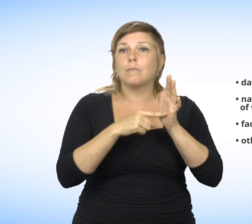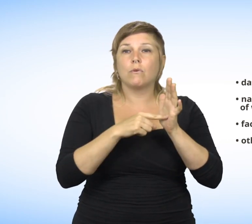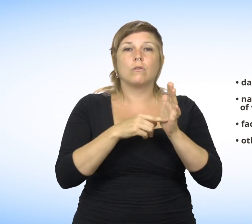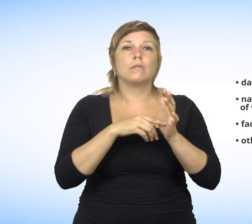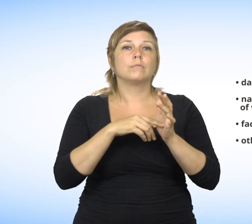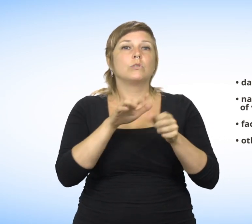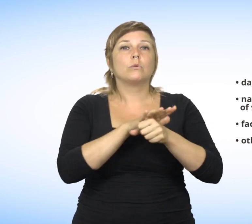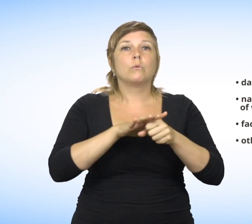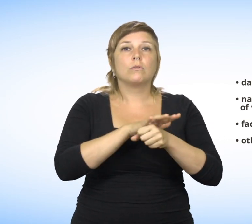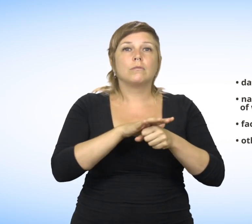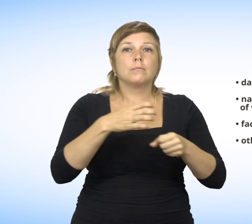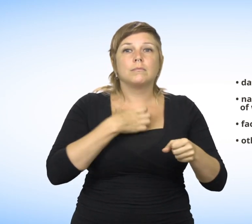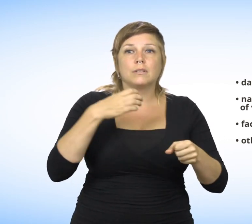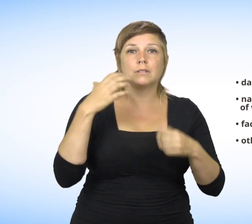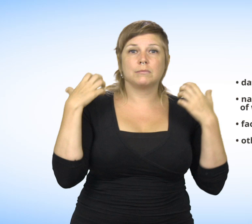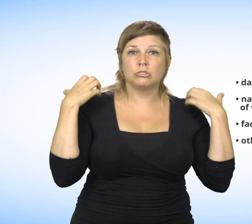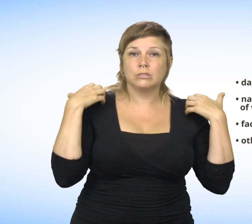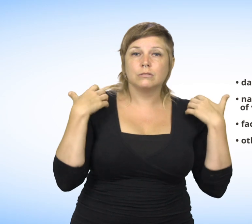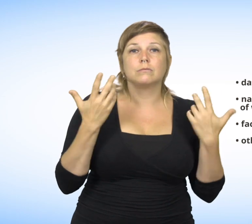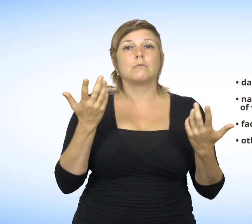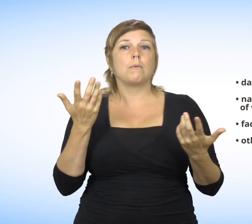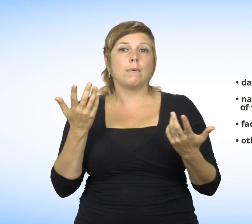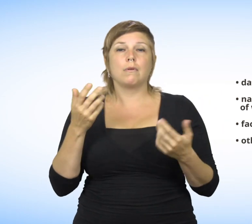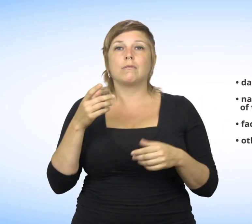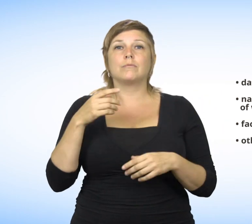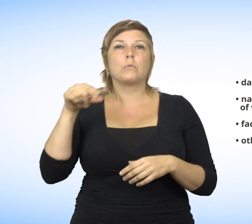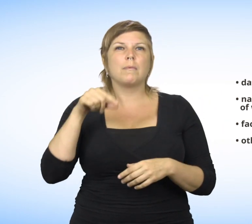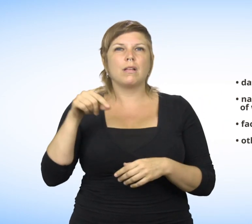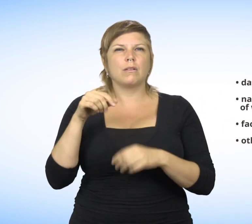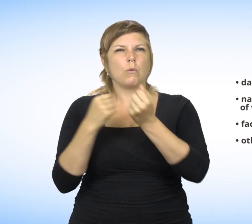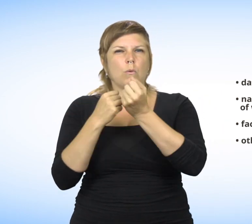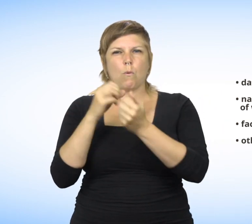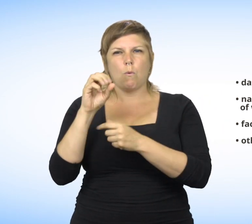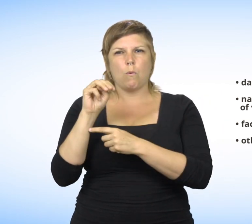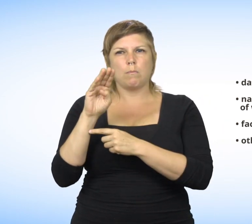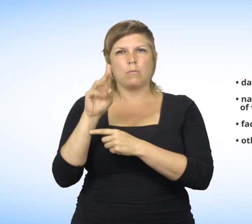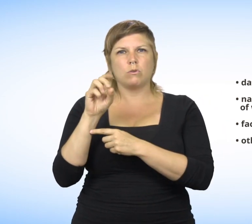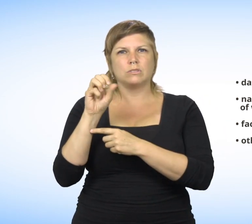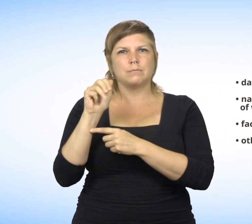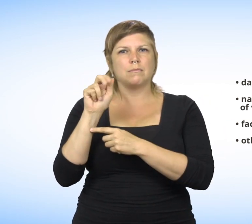For example, the local complaints commissioner, the Quebec ombudsman,